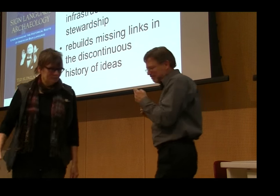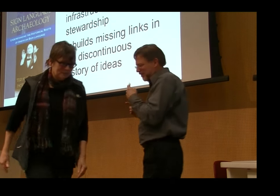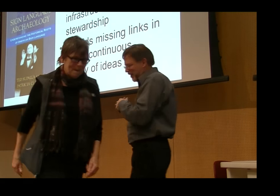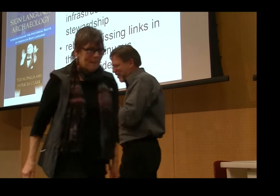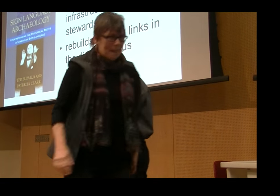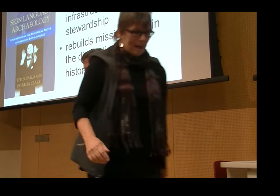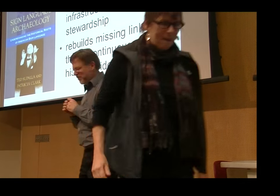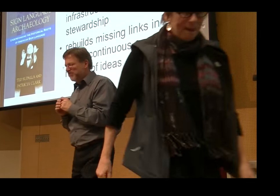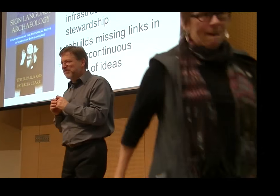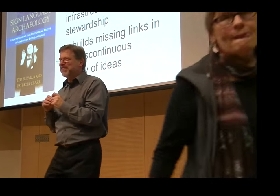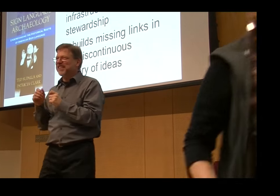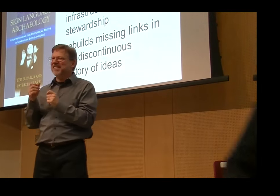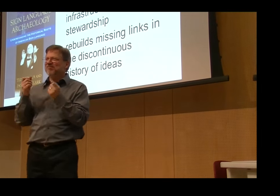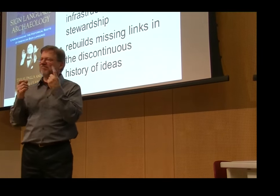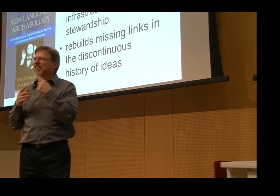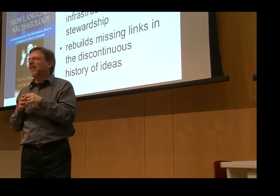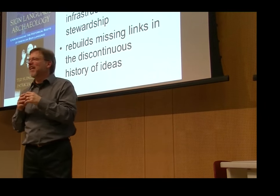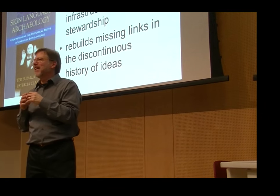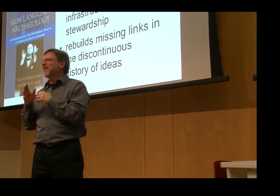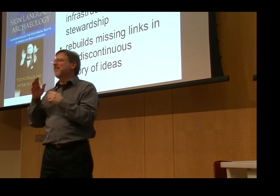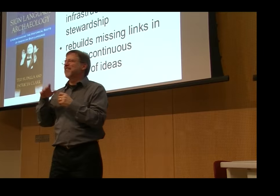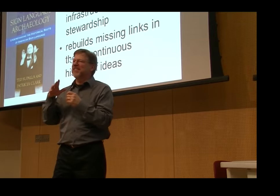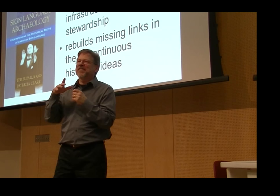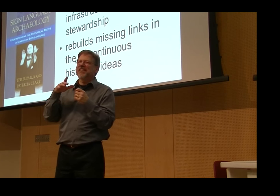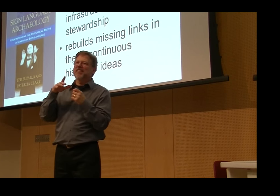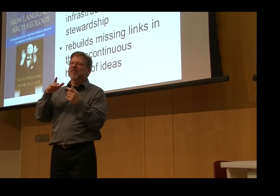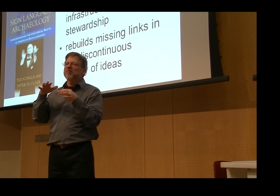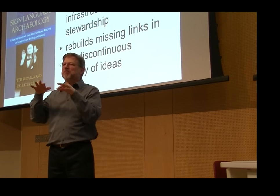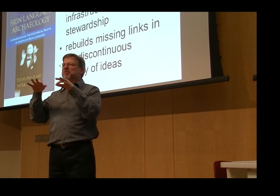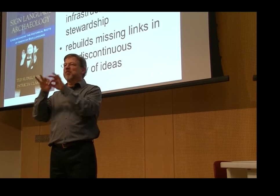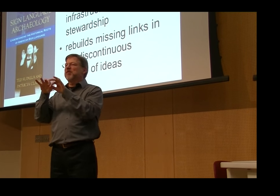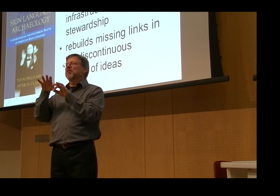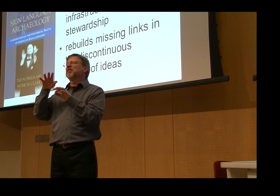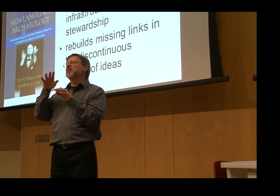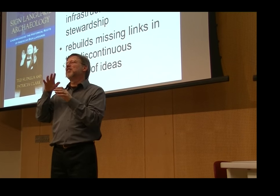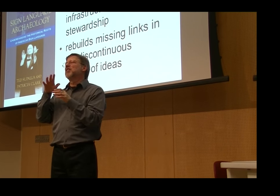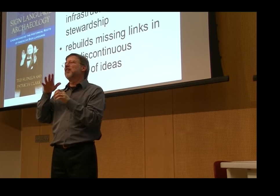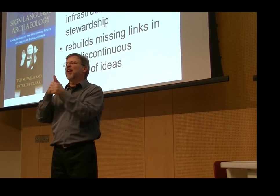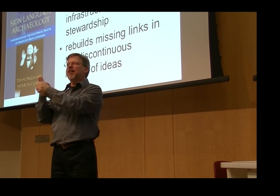signers? They weren't native signers, so how is that? How do you factor that in? Good, good, good.